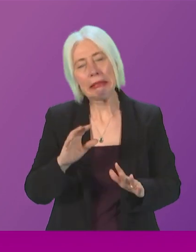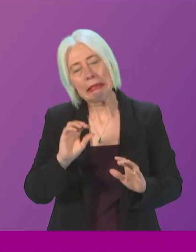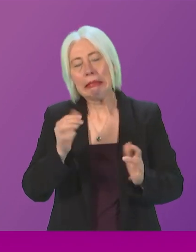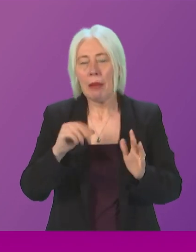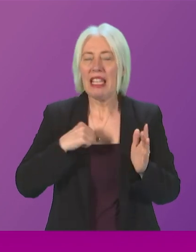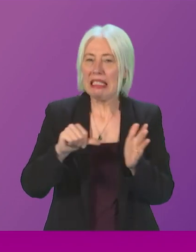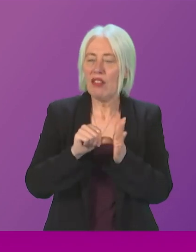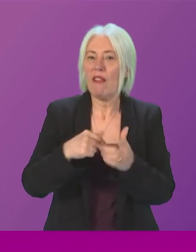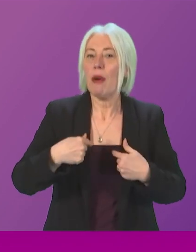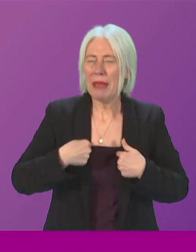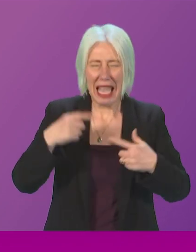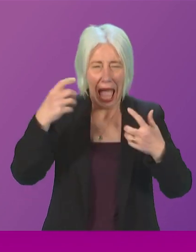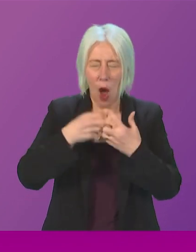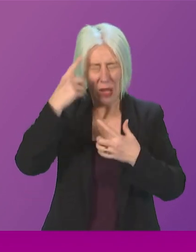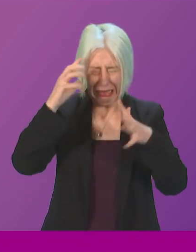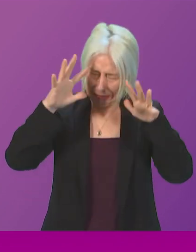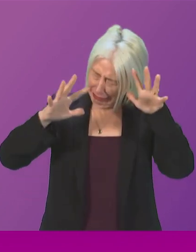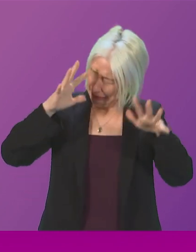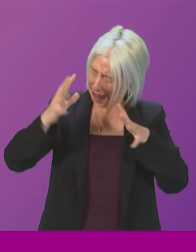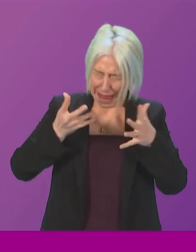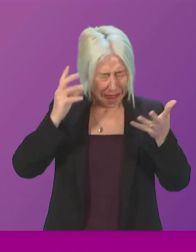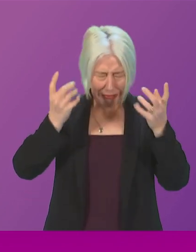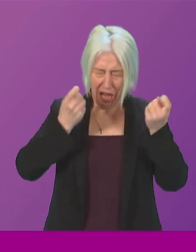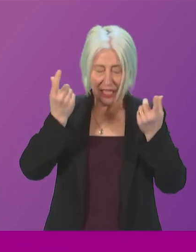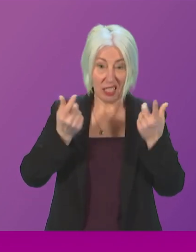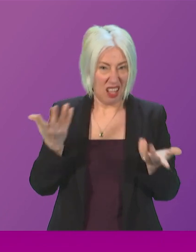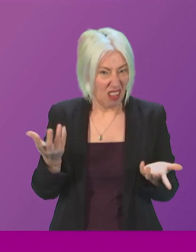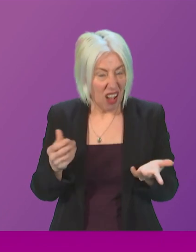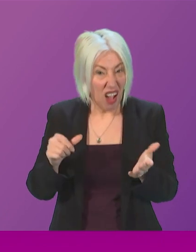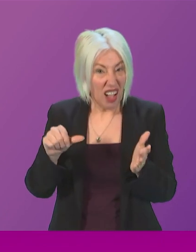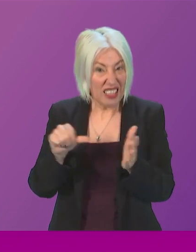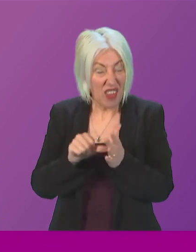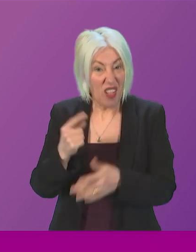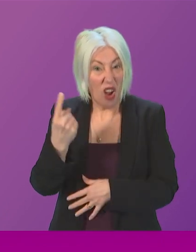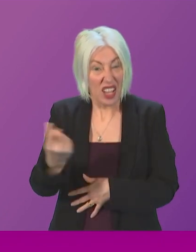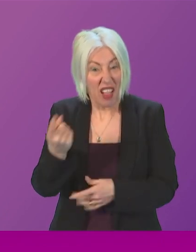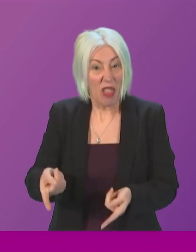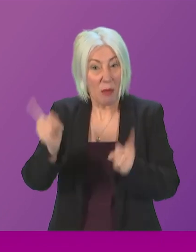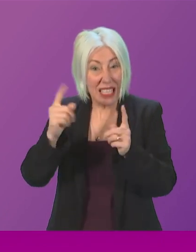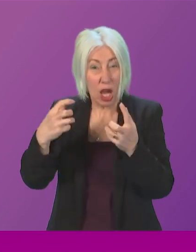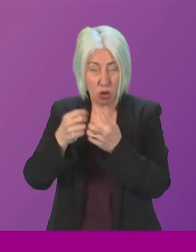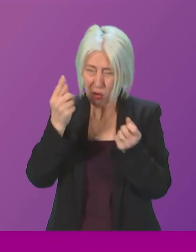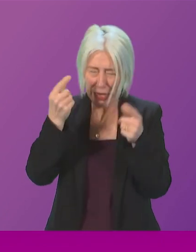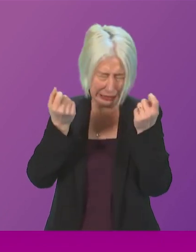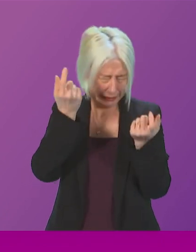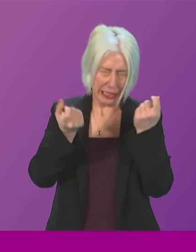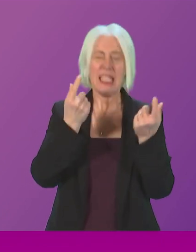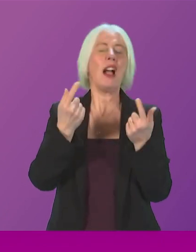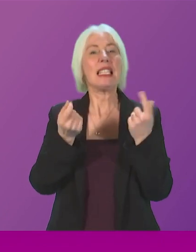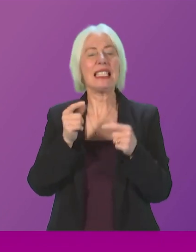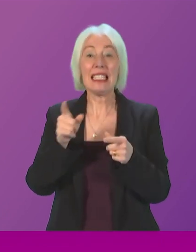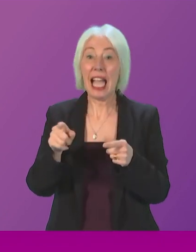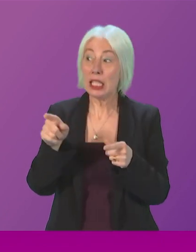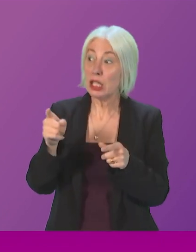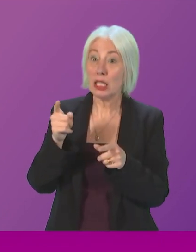hard for me to get my head around. A bit hard for the minister in charge to get her head around. First Minister, she's talking